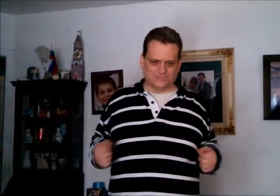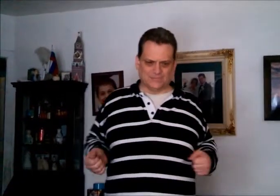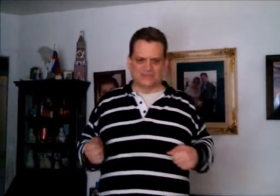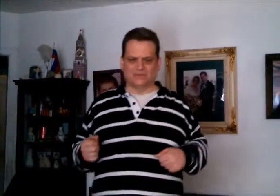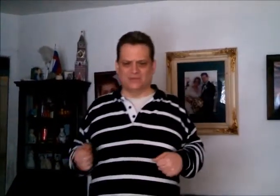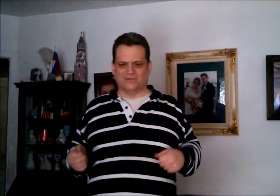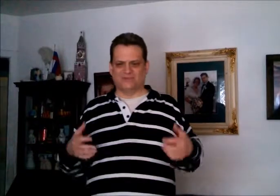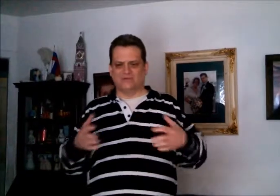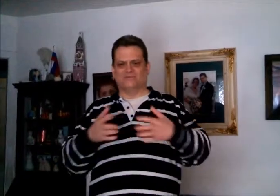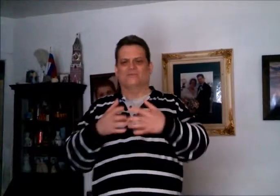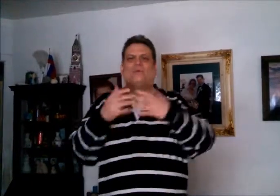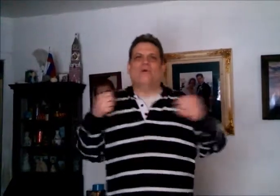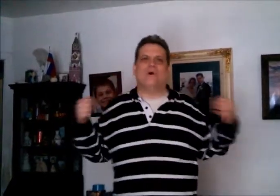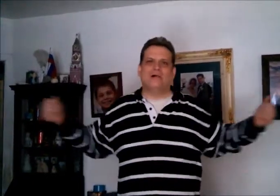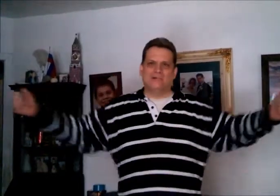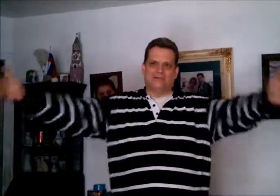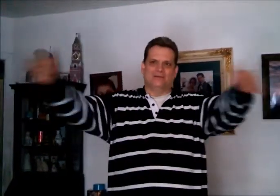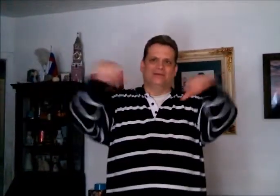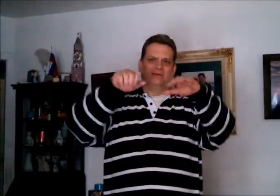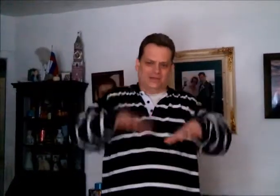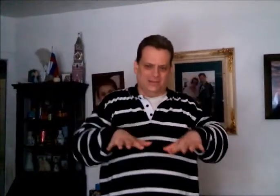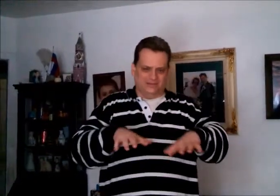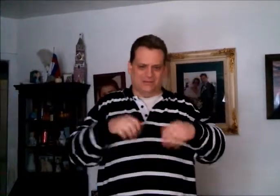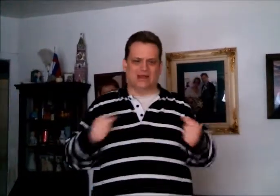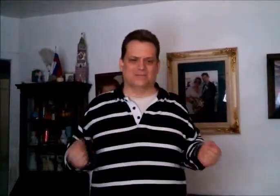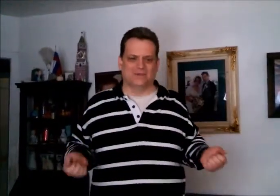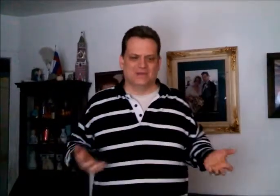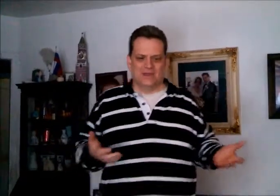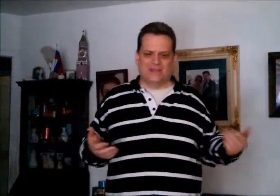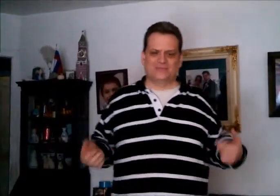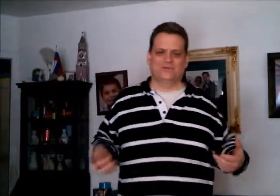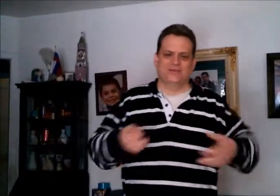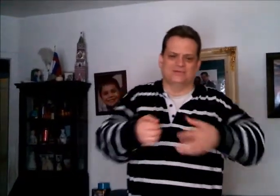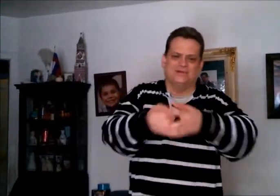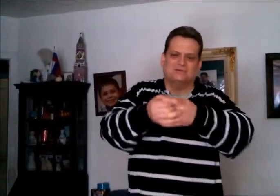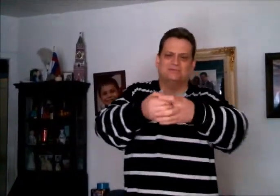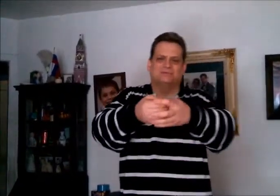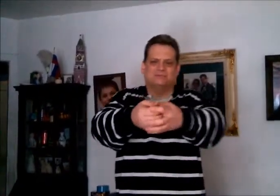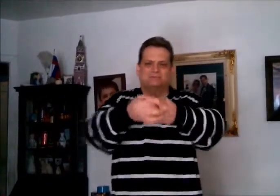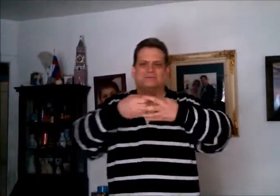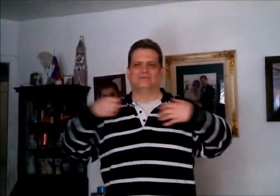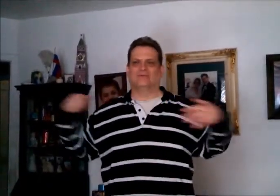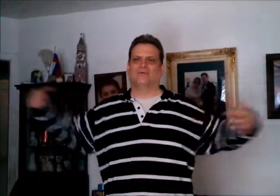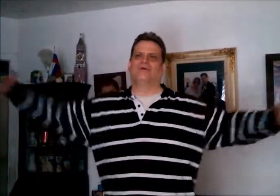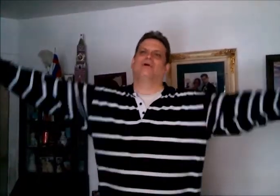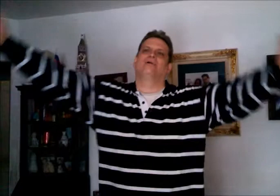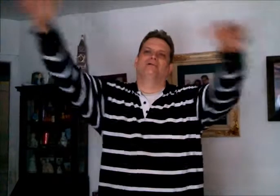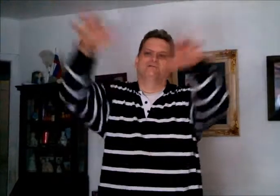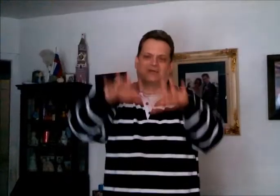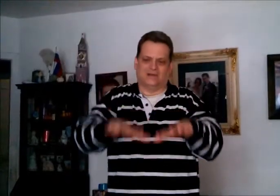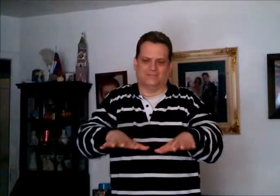So, we have to go from all into calm. Now, that's pretty easy. just put, you know, all is calm.